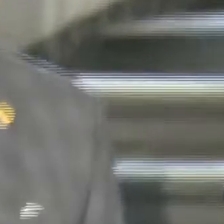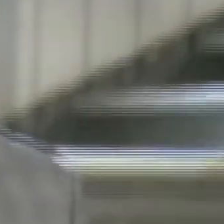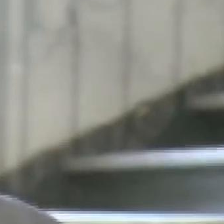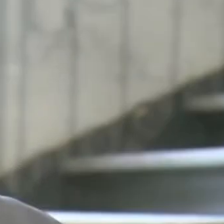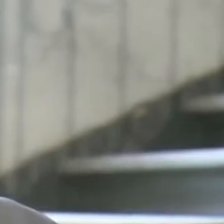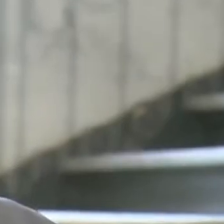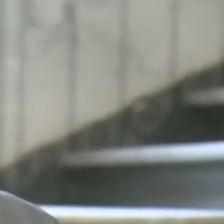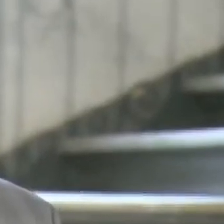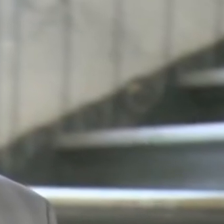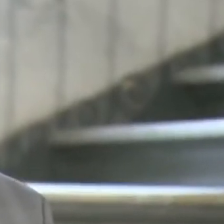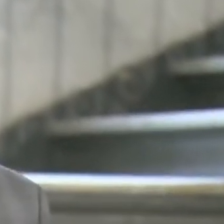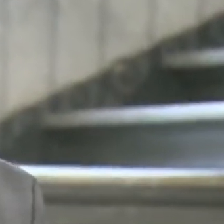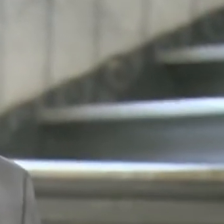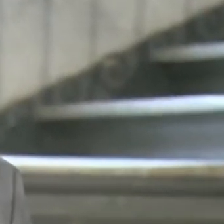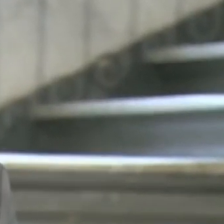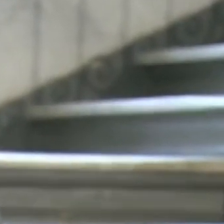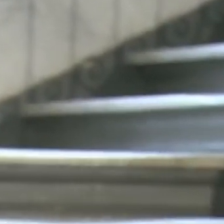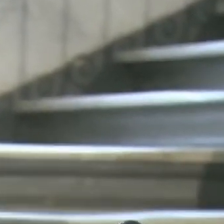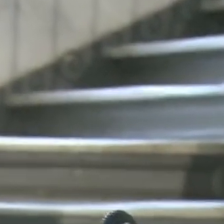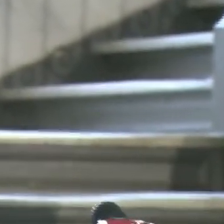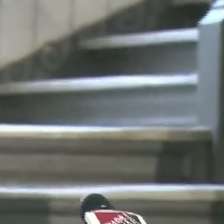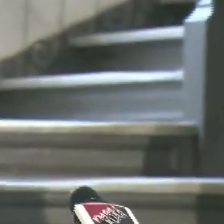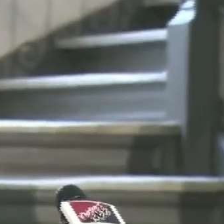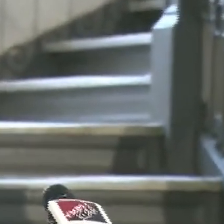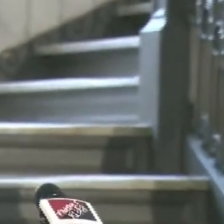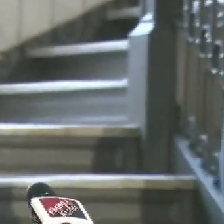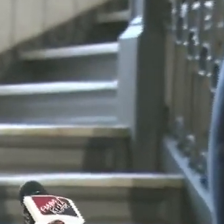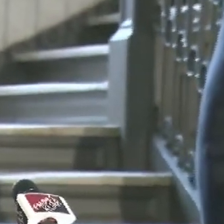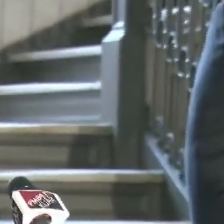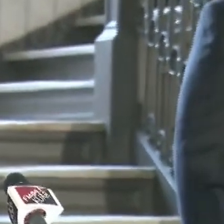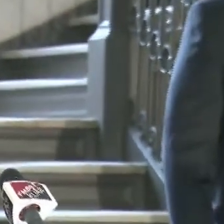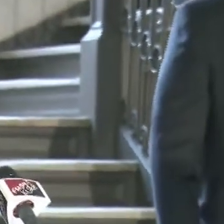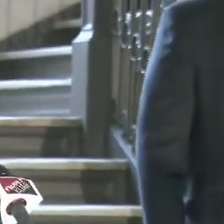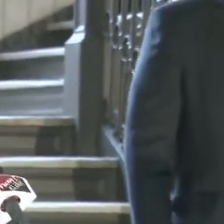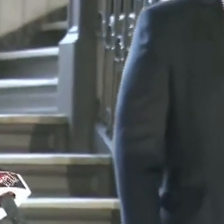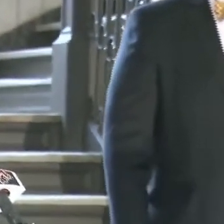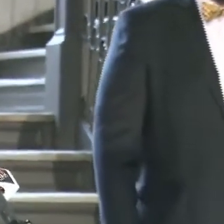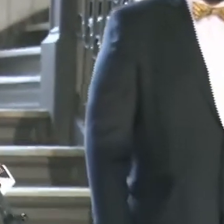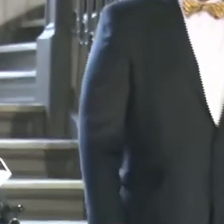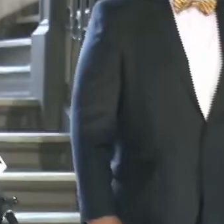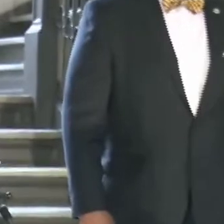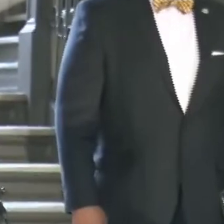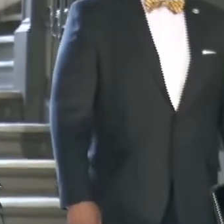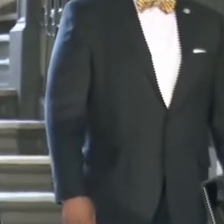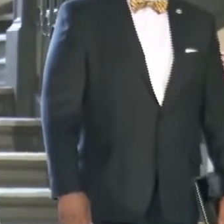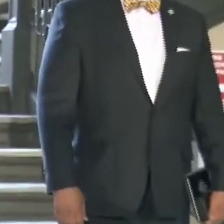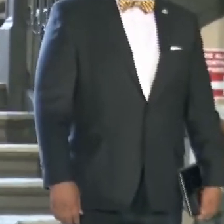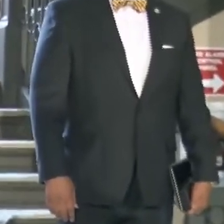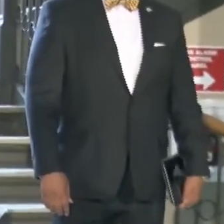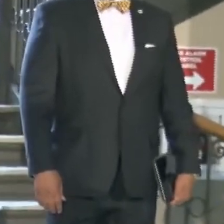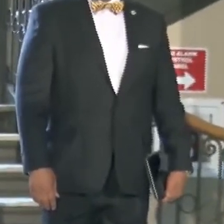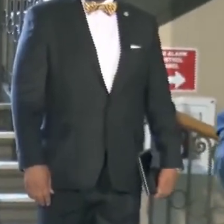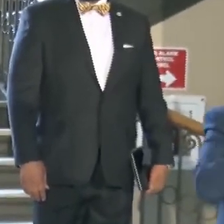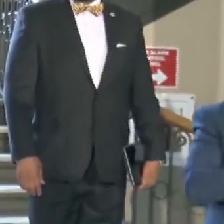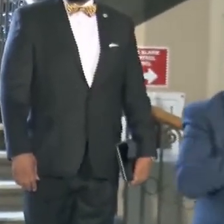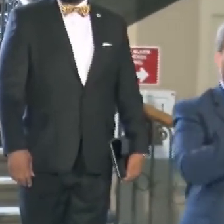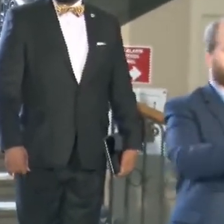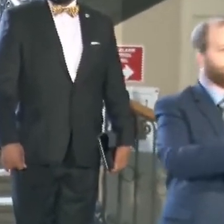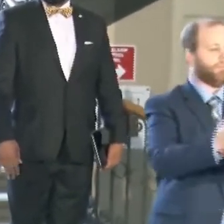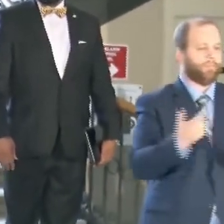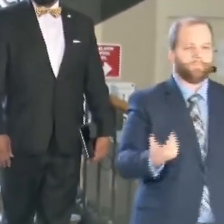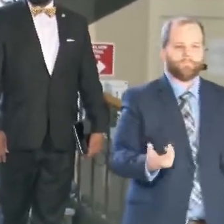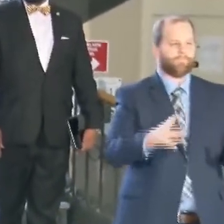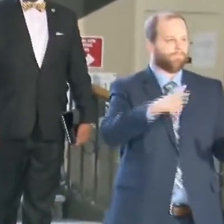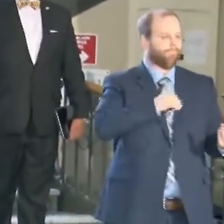acceptable at any point in time to see an uptick in violent crime. It's not acceptable at any point in time to see not only violent crime,